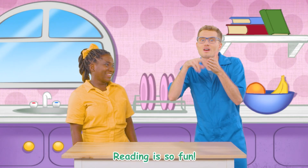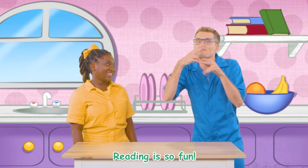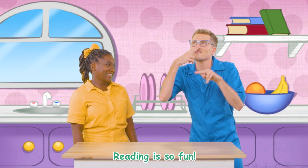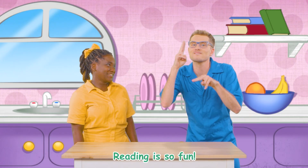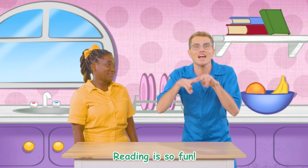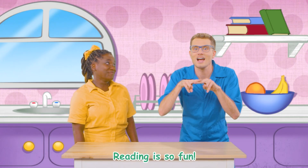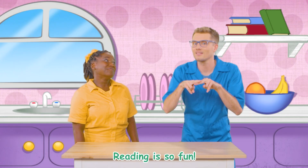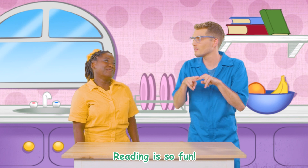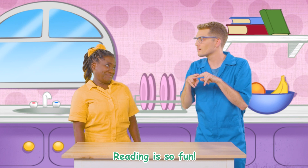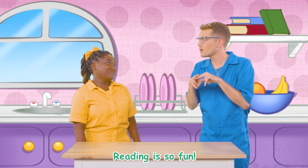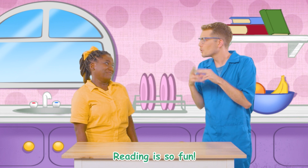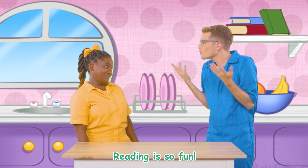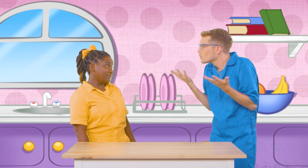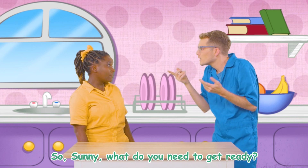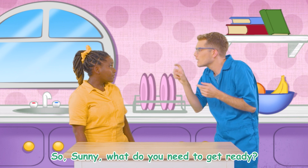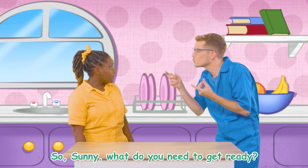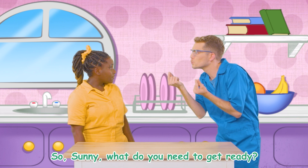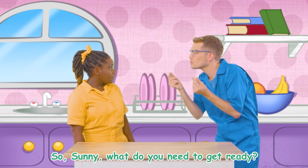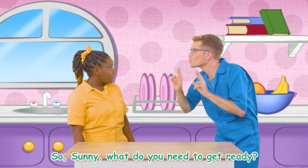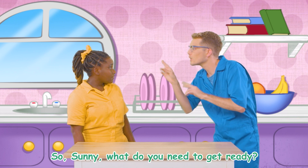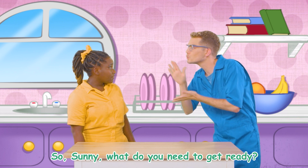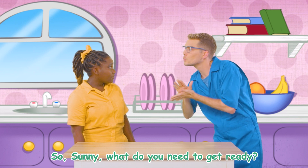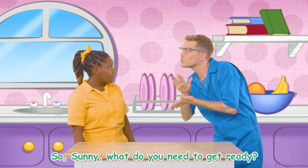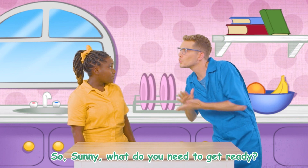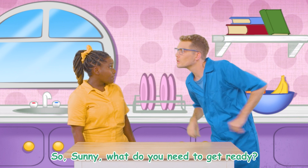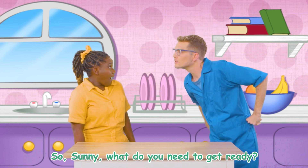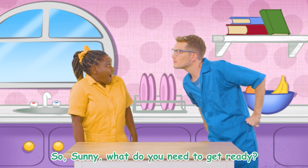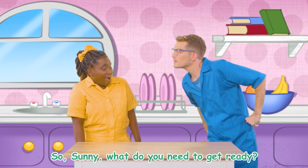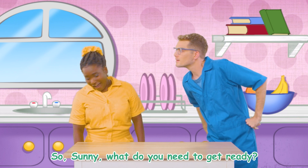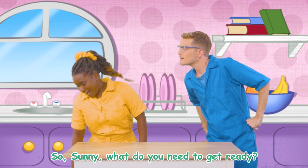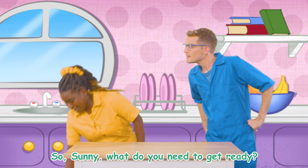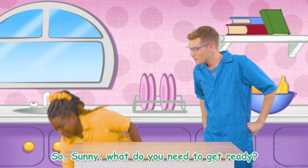Reading is so fun! So, Sunny, what do you need to get ready?